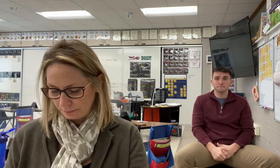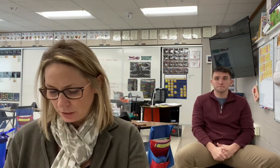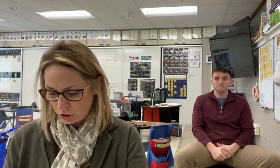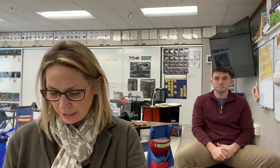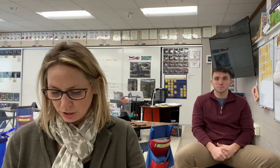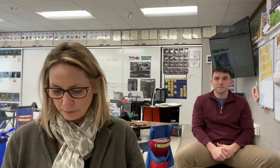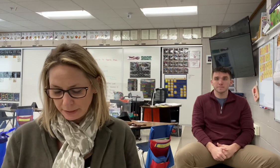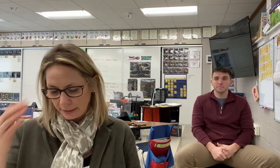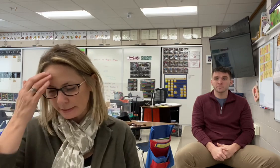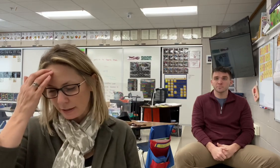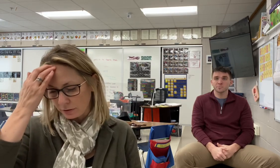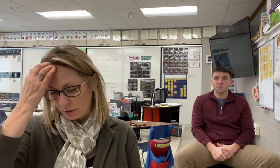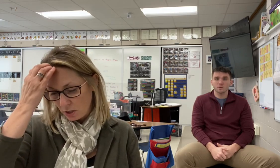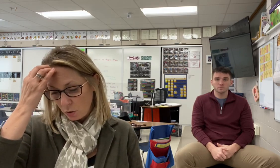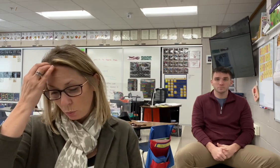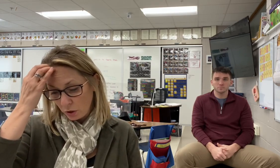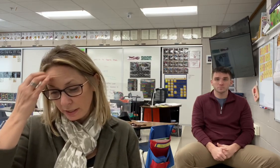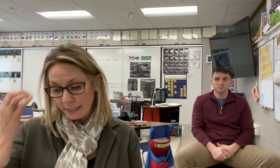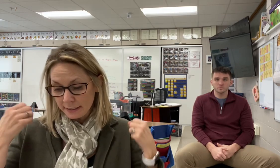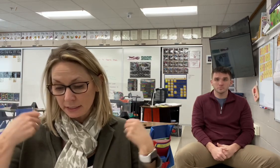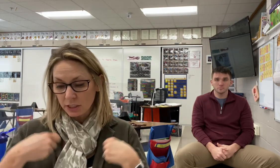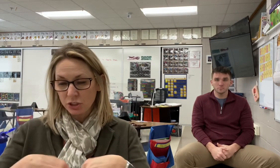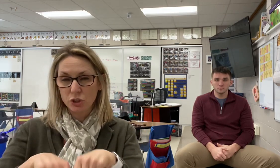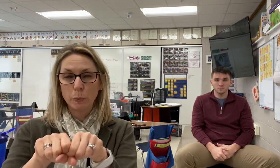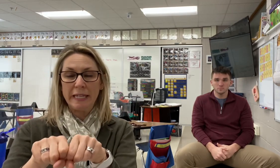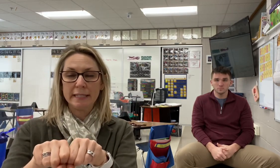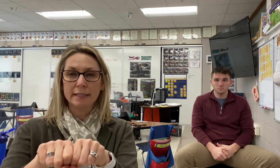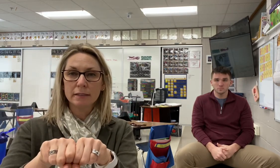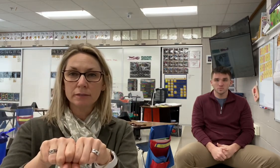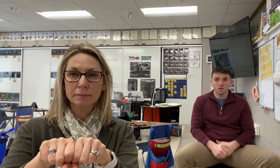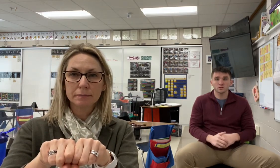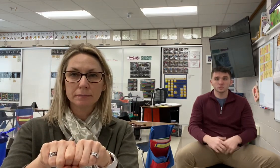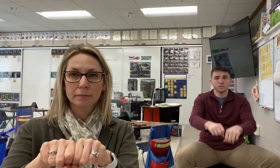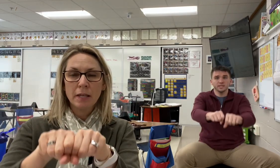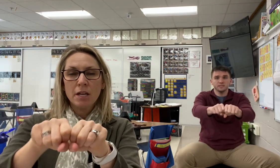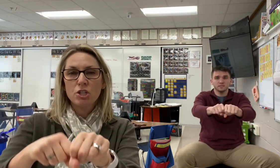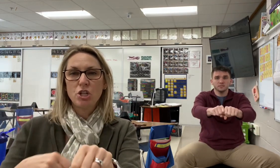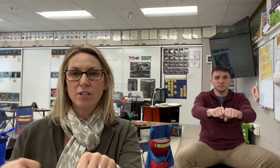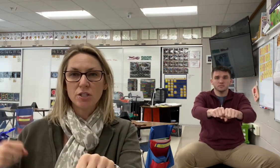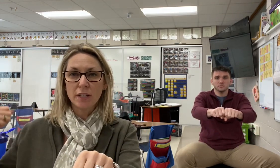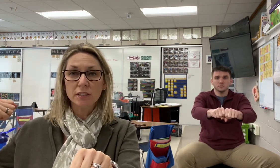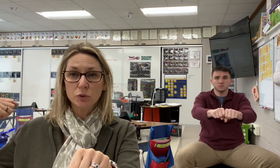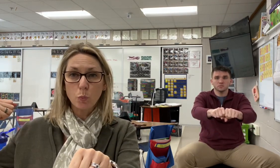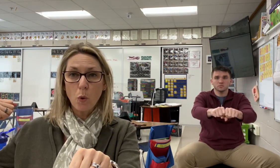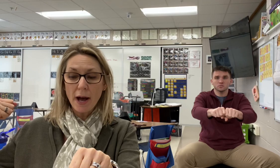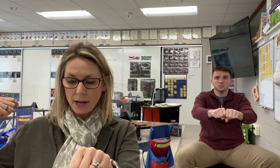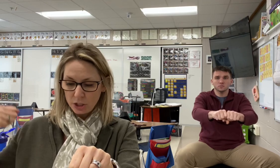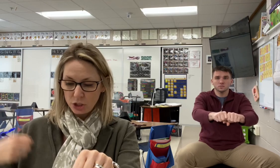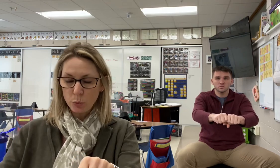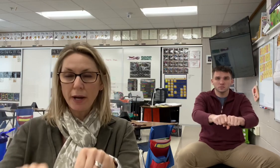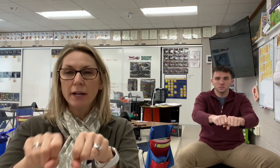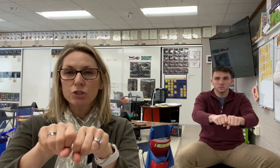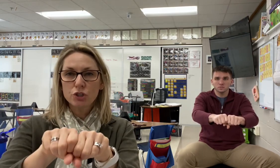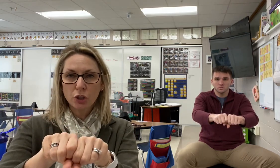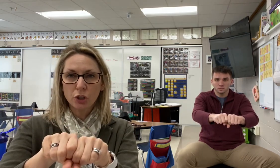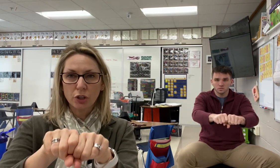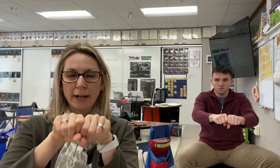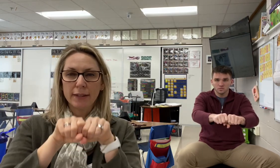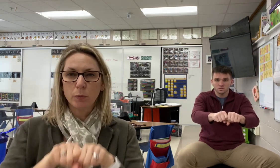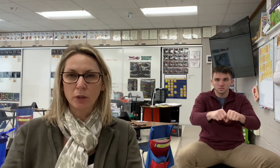Changing the beginning sound. Word is sweet. Sweet. Change the sw to a tur and the word